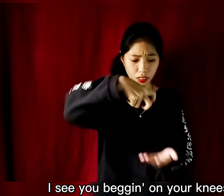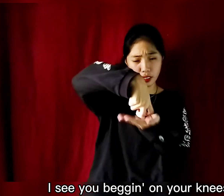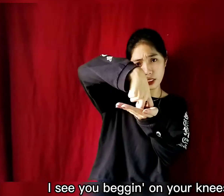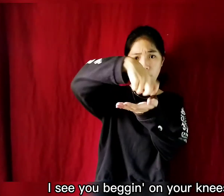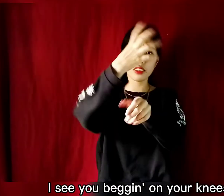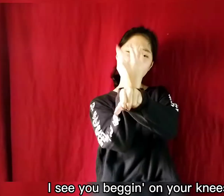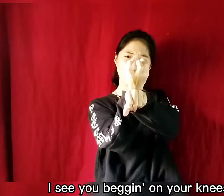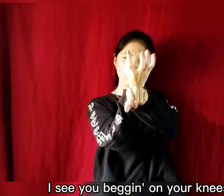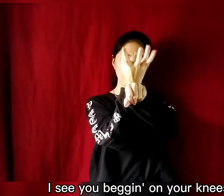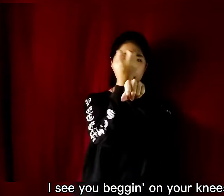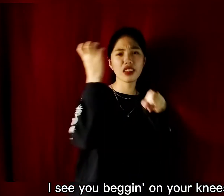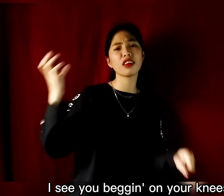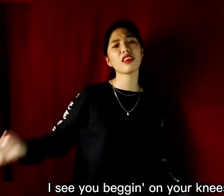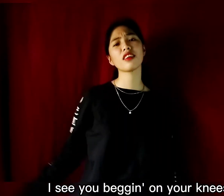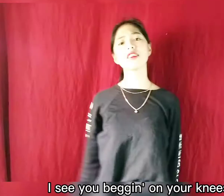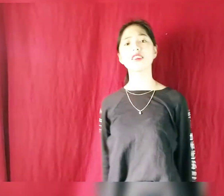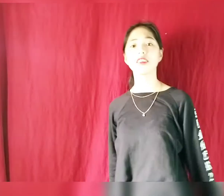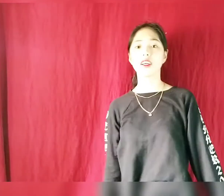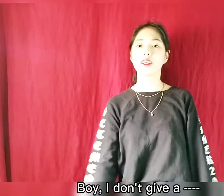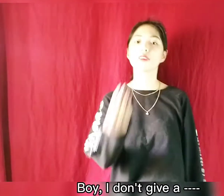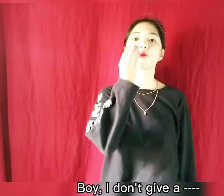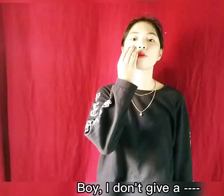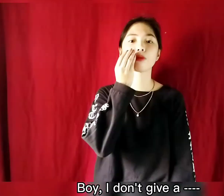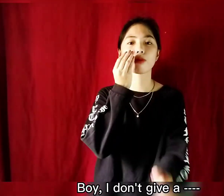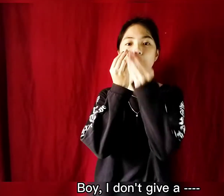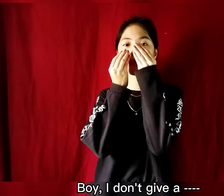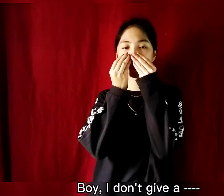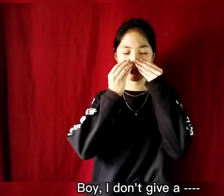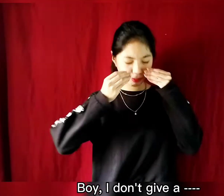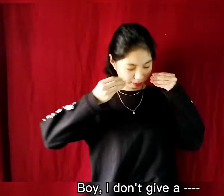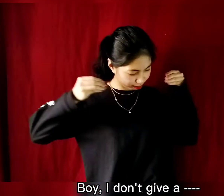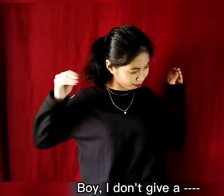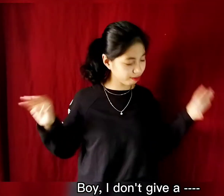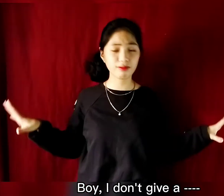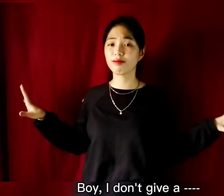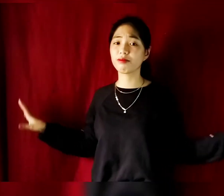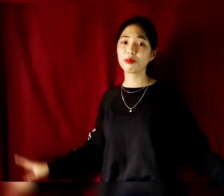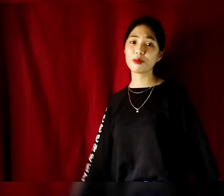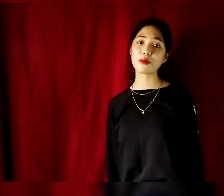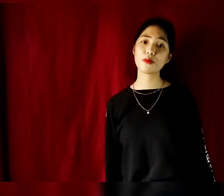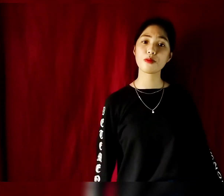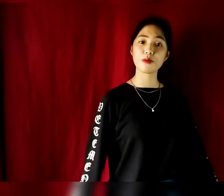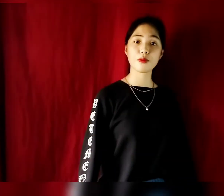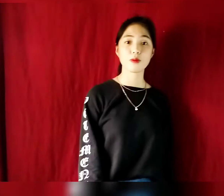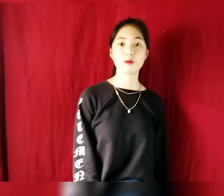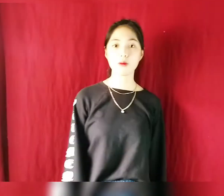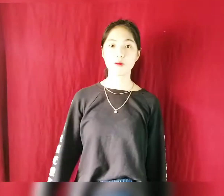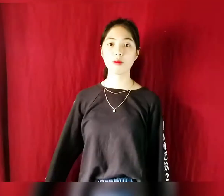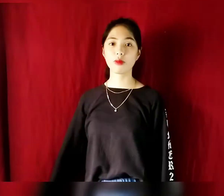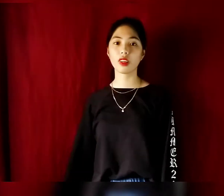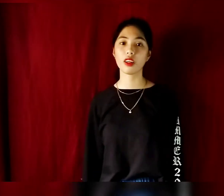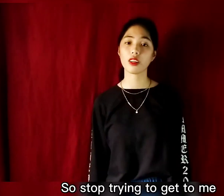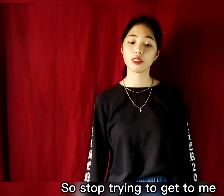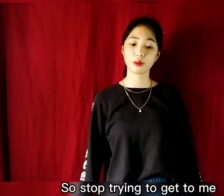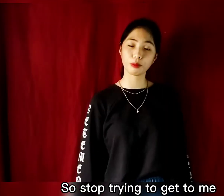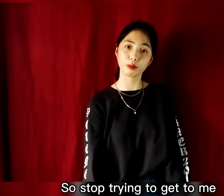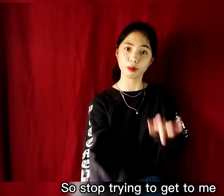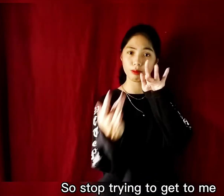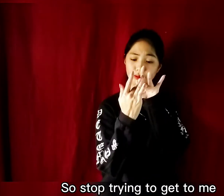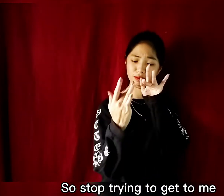begging on your knees Boy, I'm just don't give up Cause I'm just don't to get